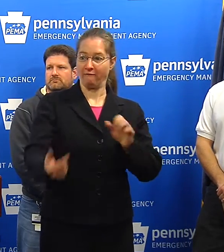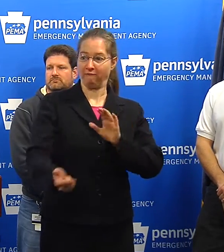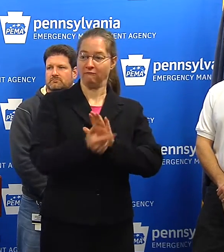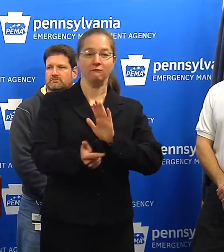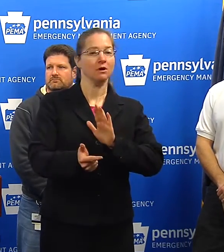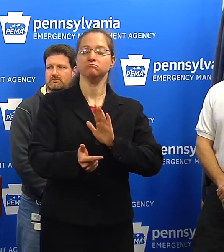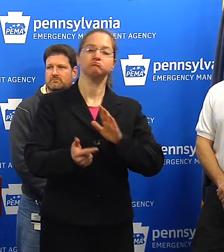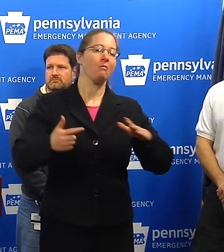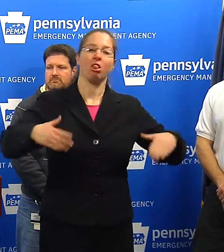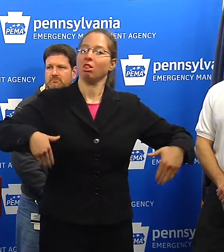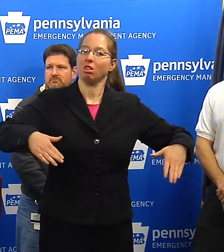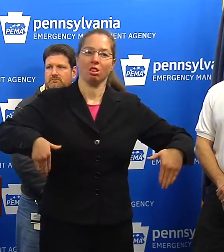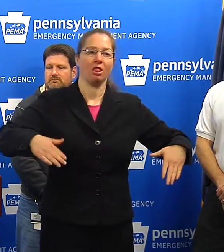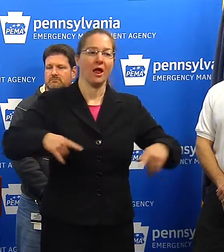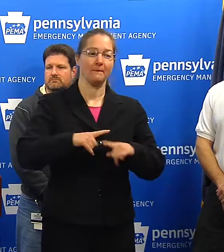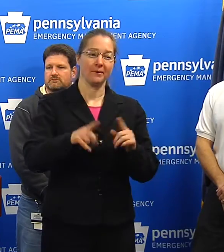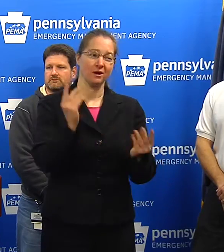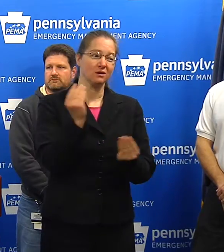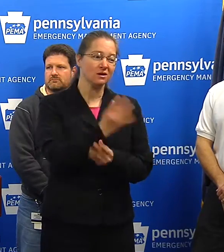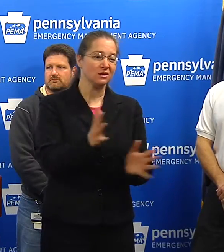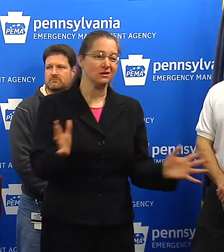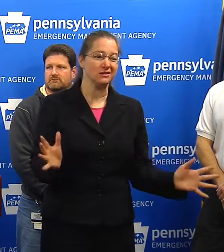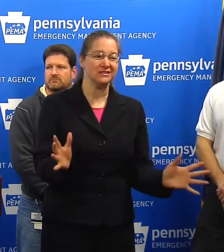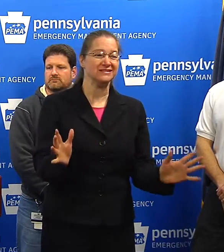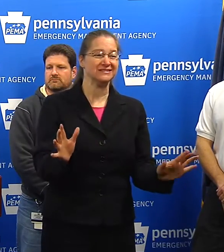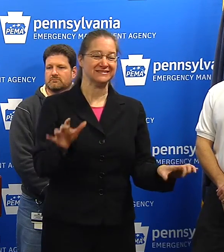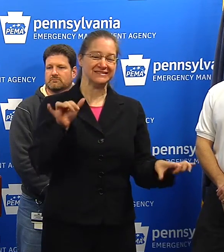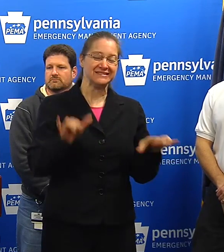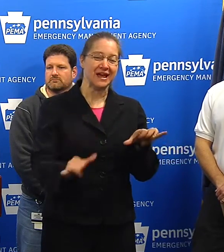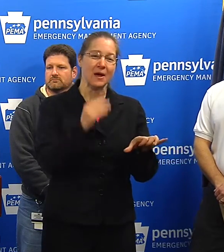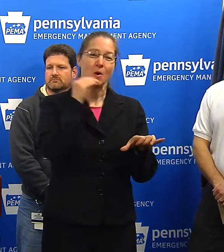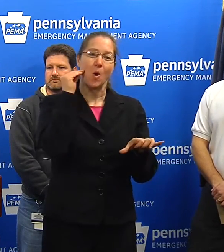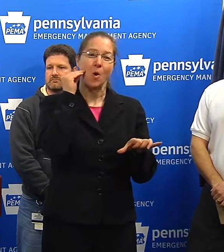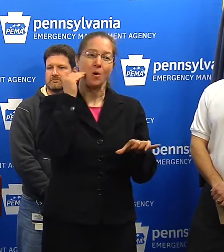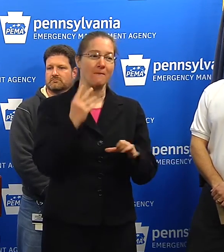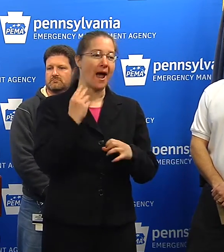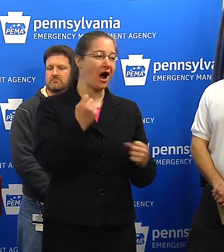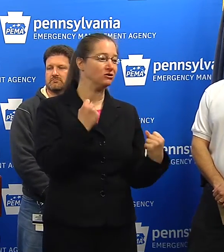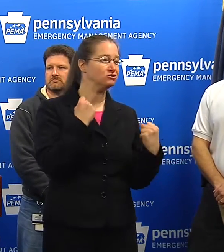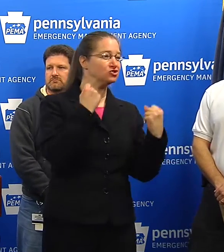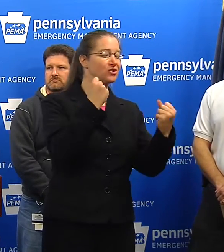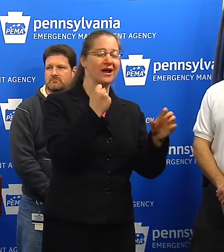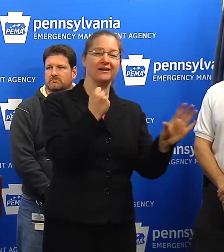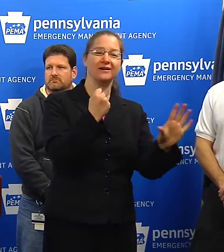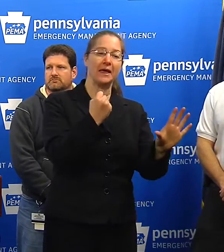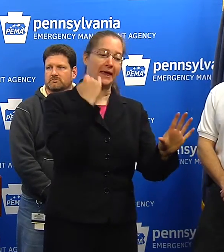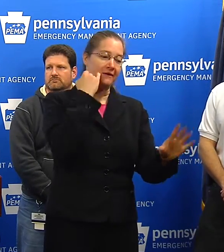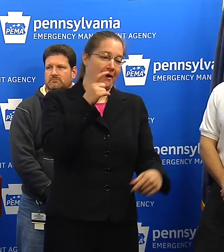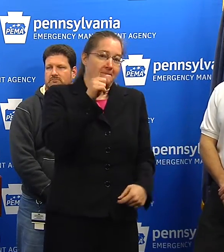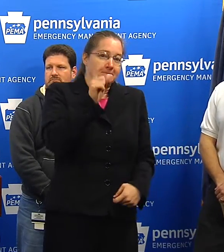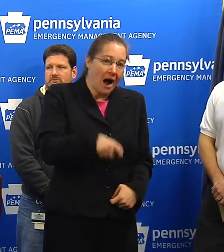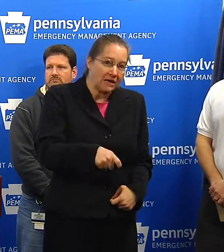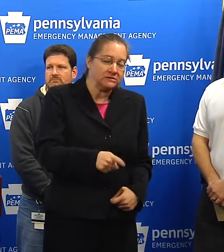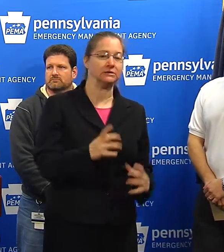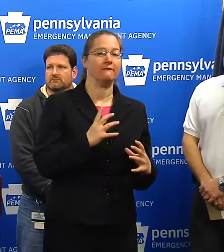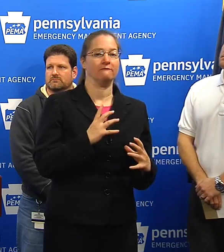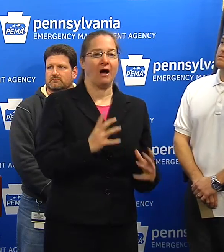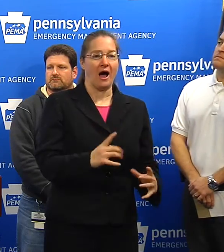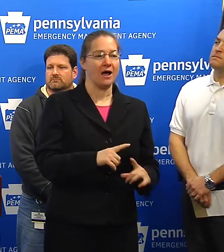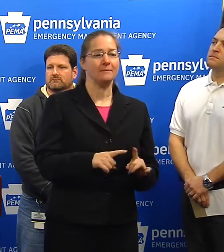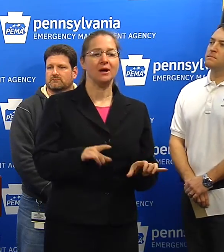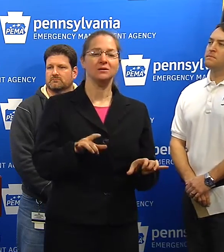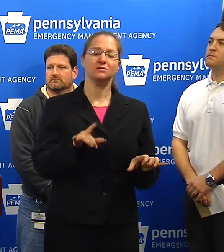Pennsylvanians, everybody on our roads, not to go out, stay home, unless you absolutely have to. If we have accidents,